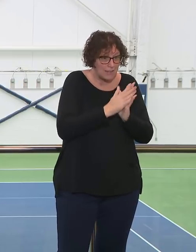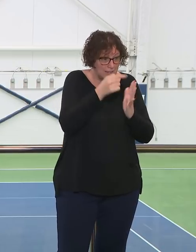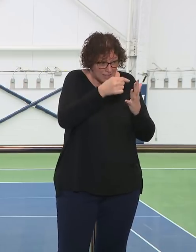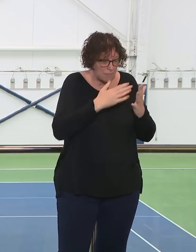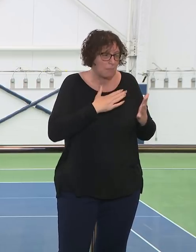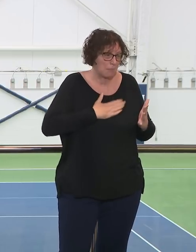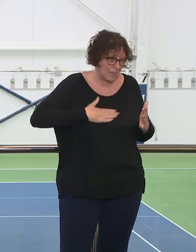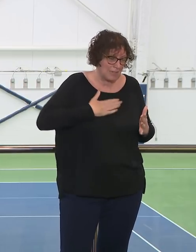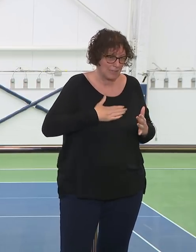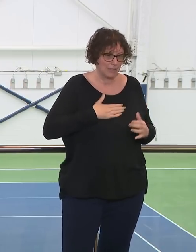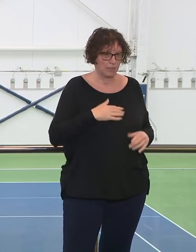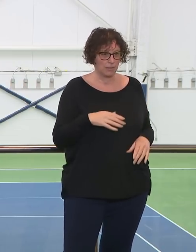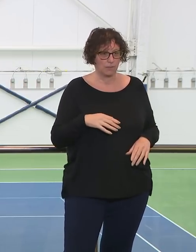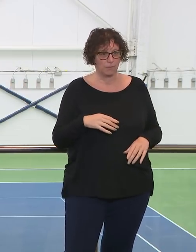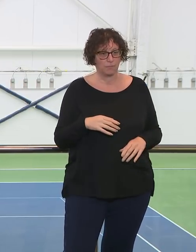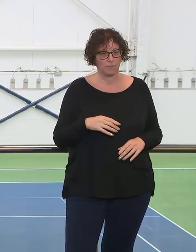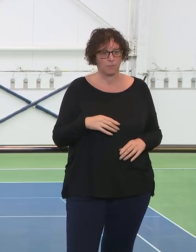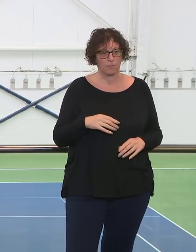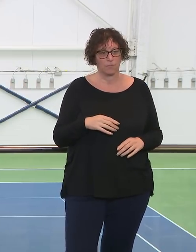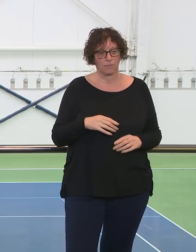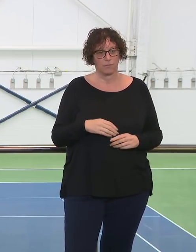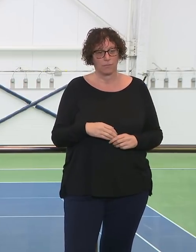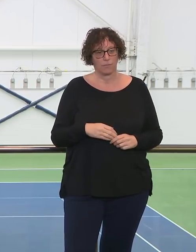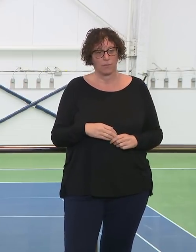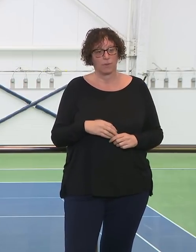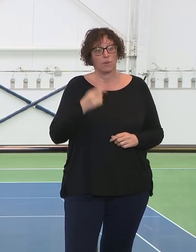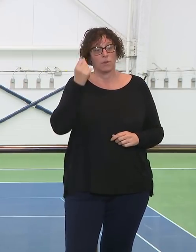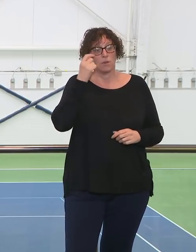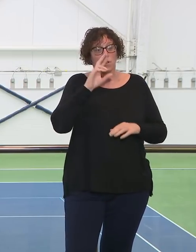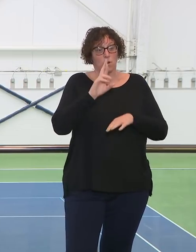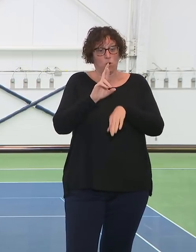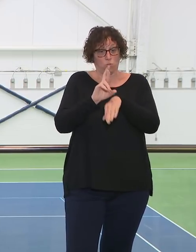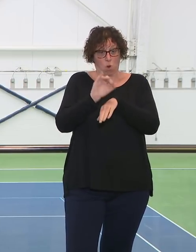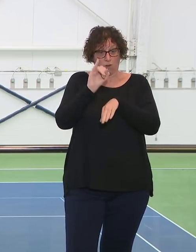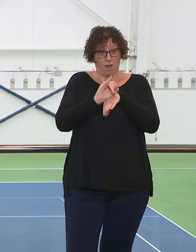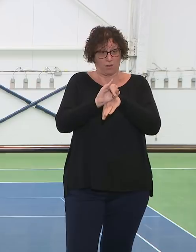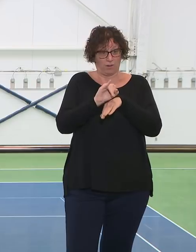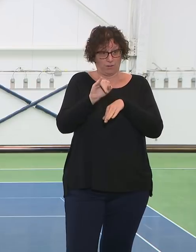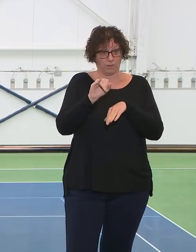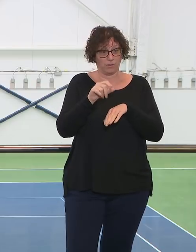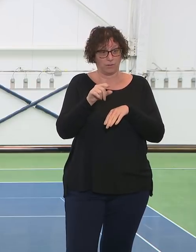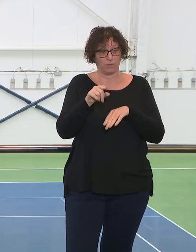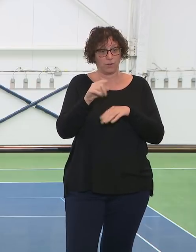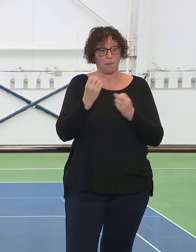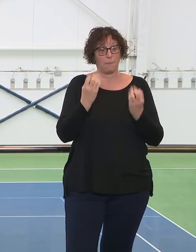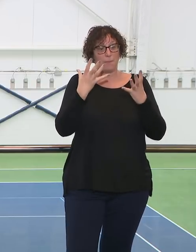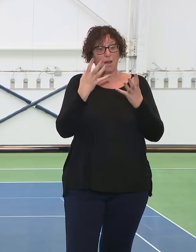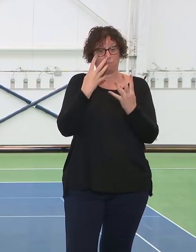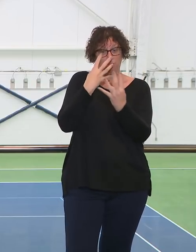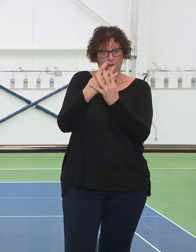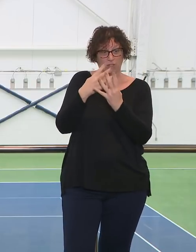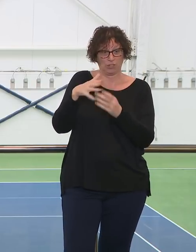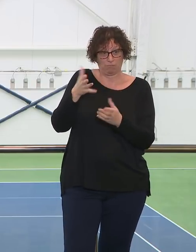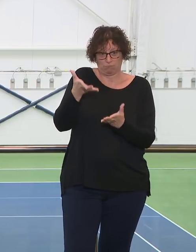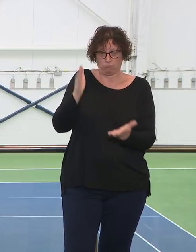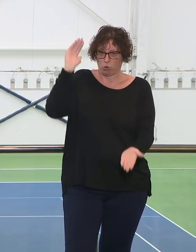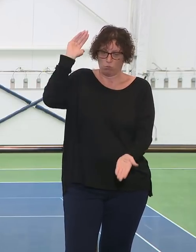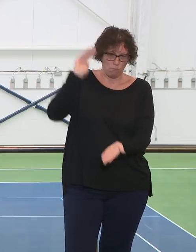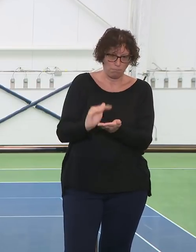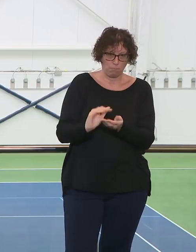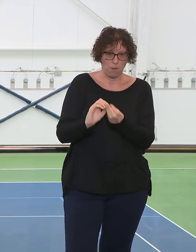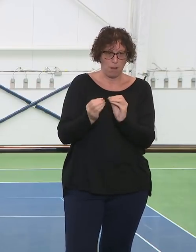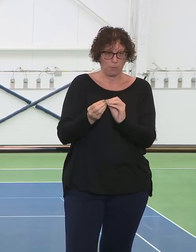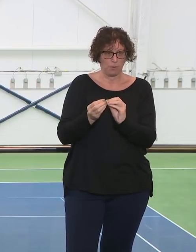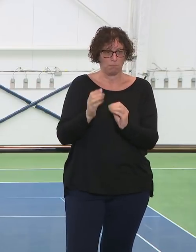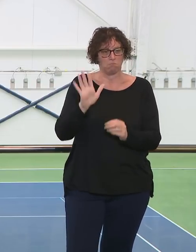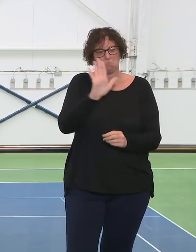the population on Rikers now is, you know, lower than we've ever seen. It's around 4,500. Rikers and the whole correction system, I